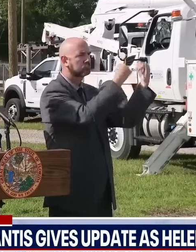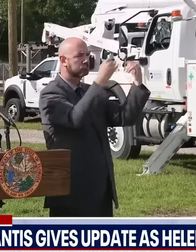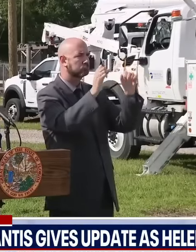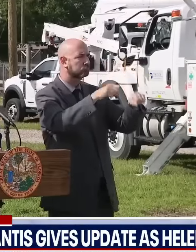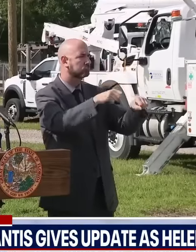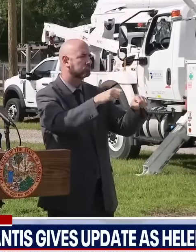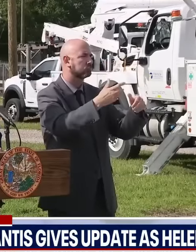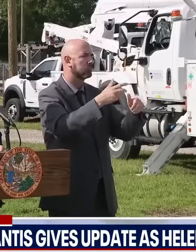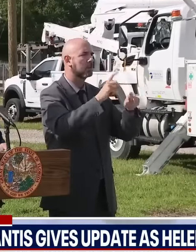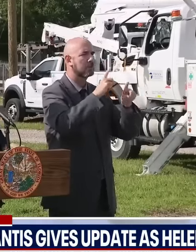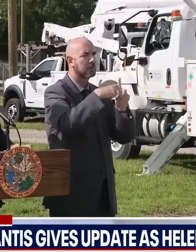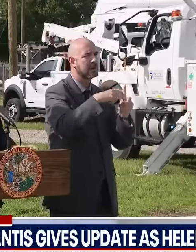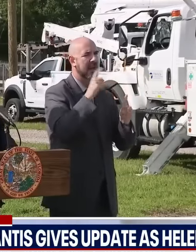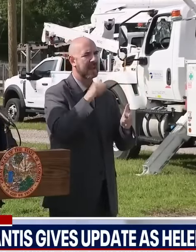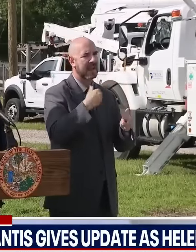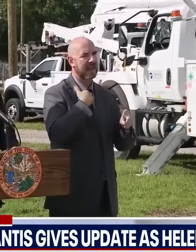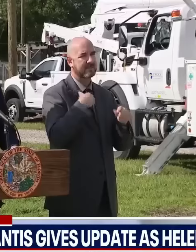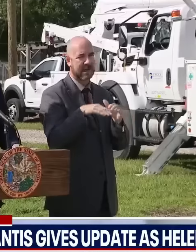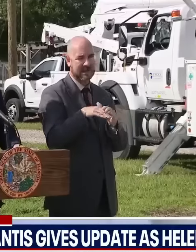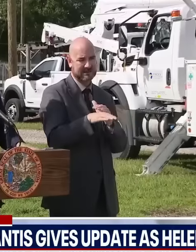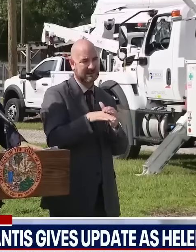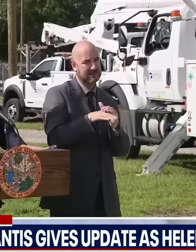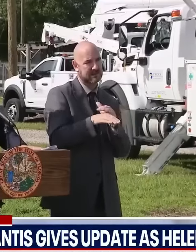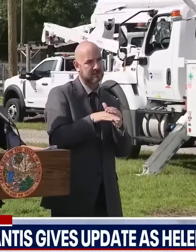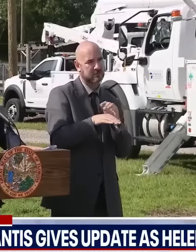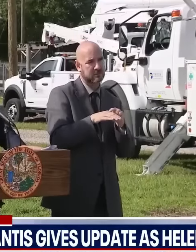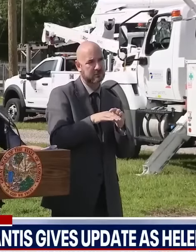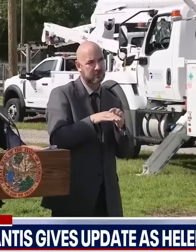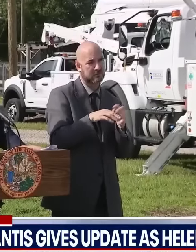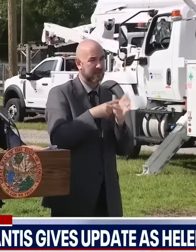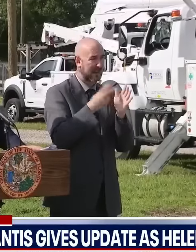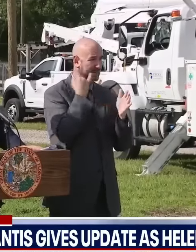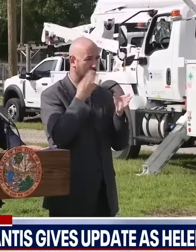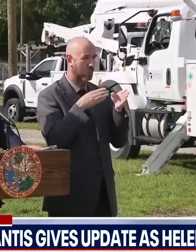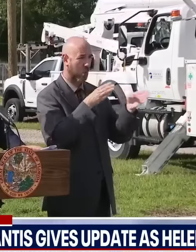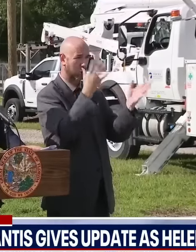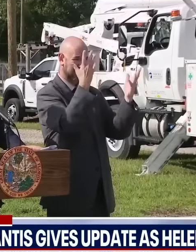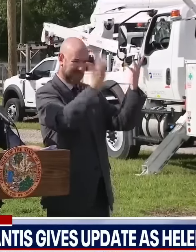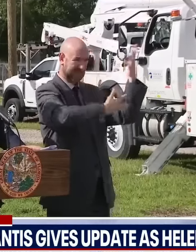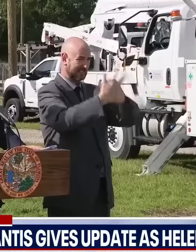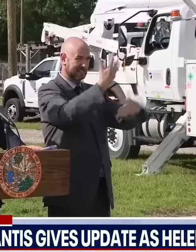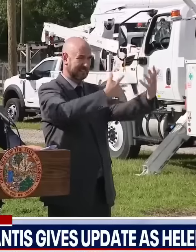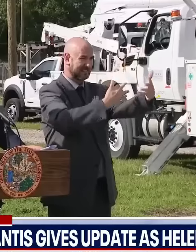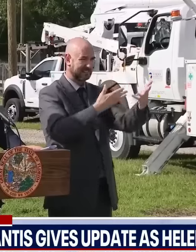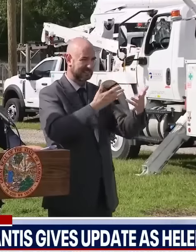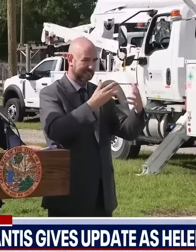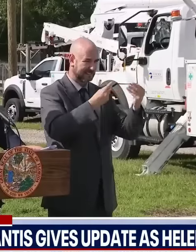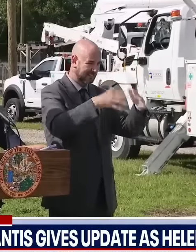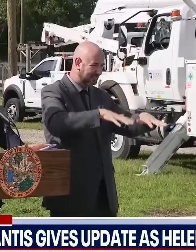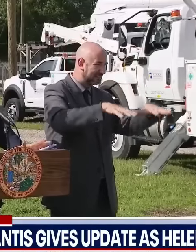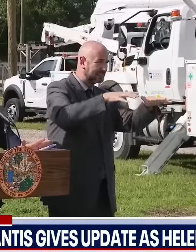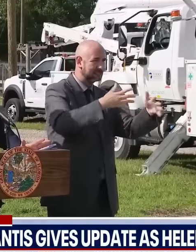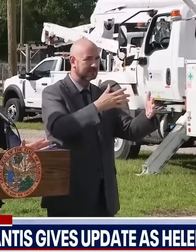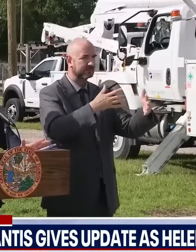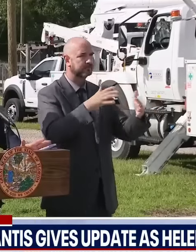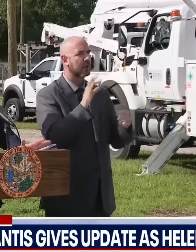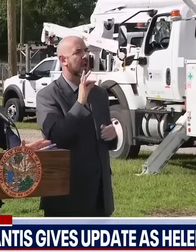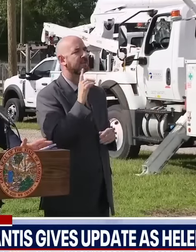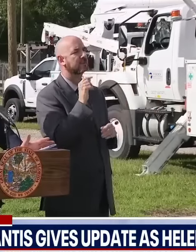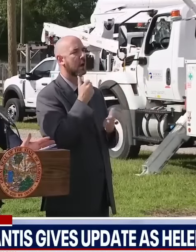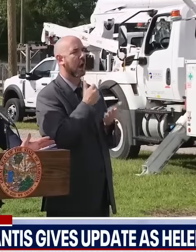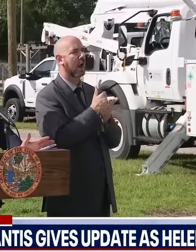do it. If there's a lot of debris on the ground and the roads are not cleared, then it's harder. So FDOT is involved in doing that. We